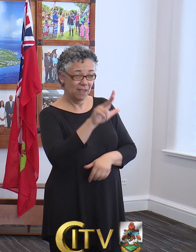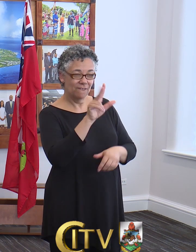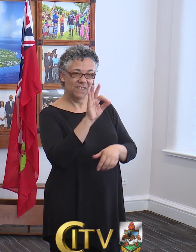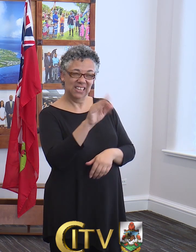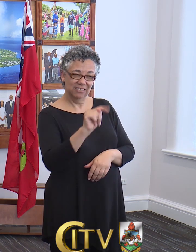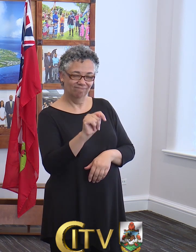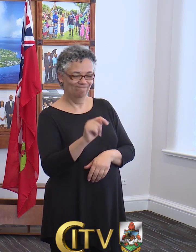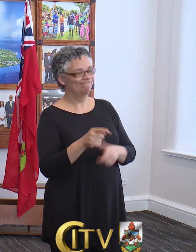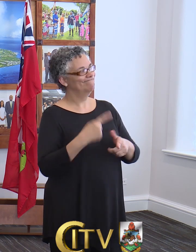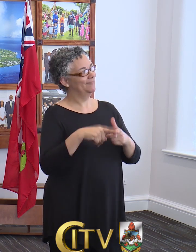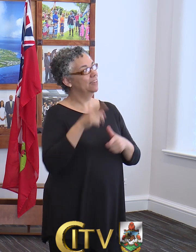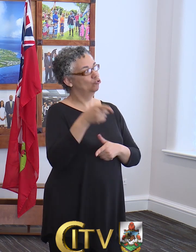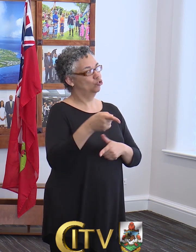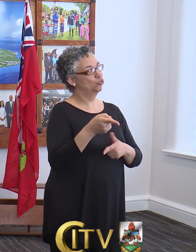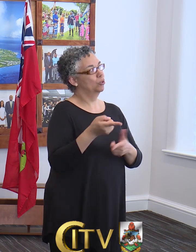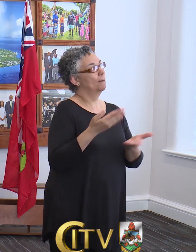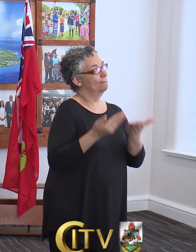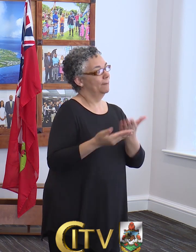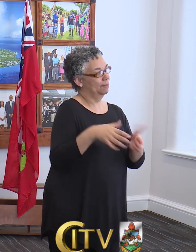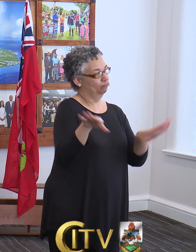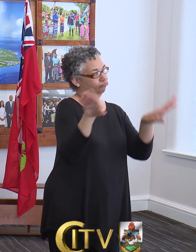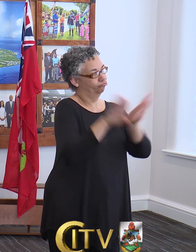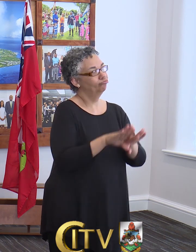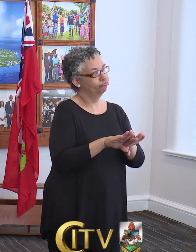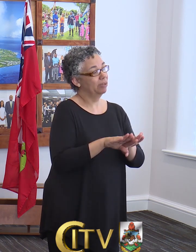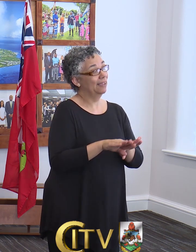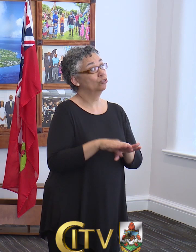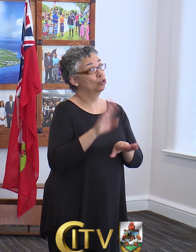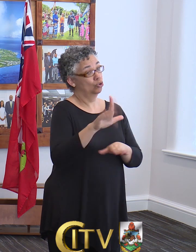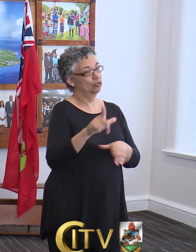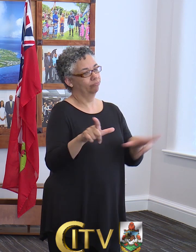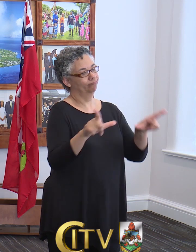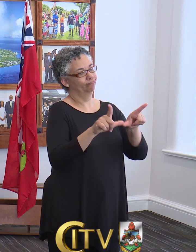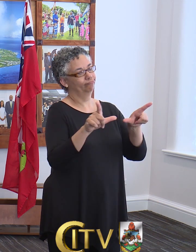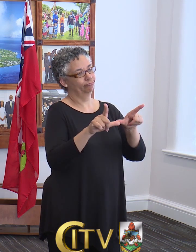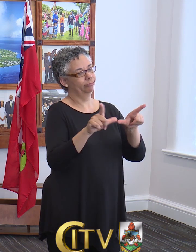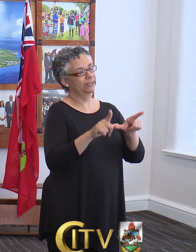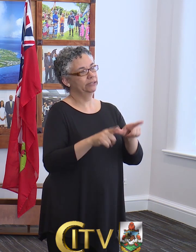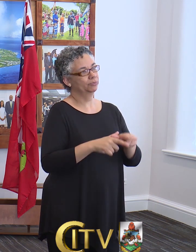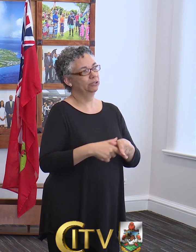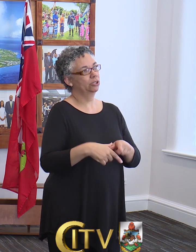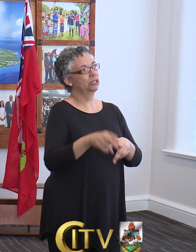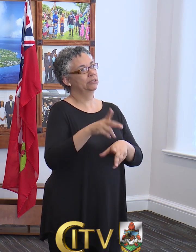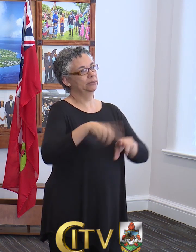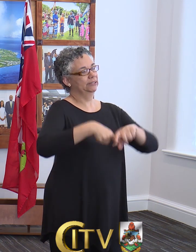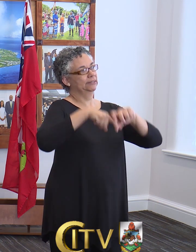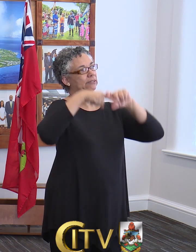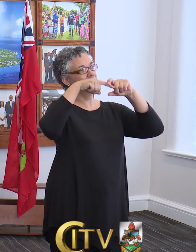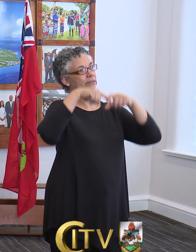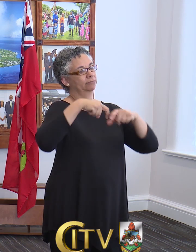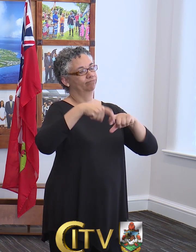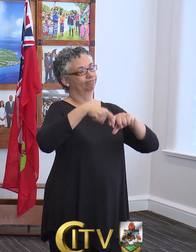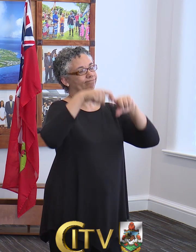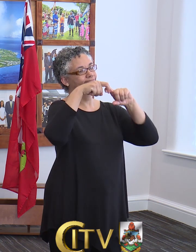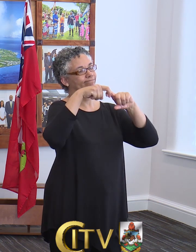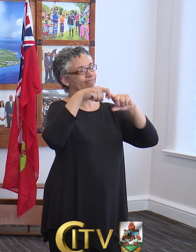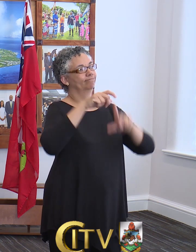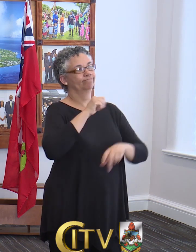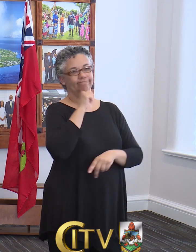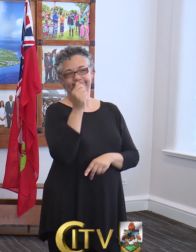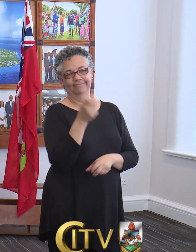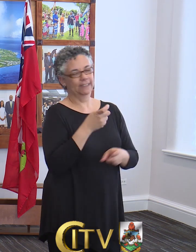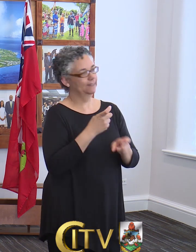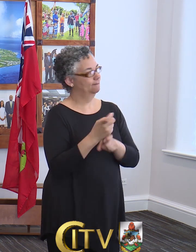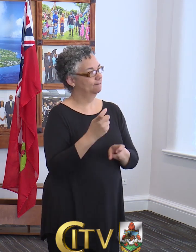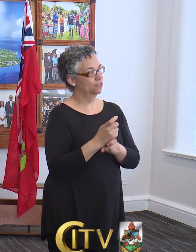of being shut down and your liquor license being temporarily suspended. This is not a joke. We all have a